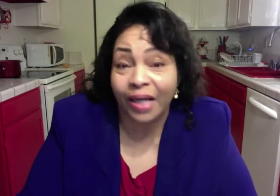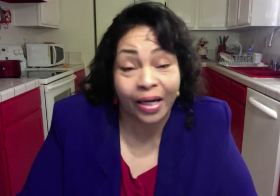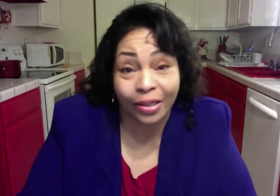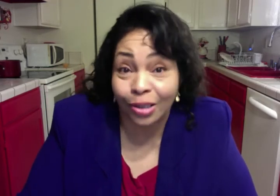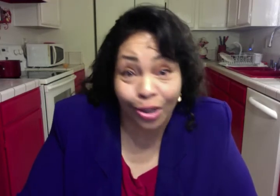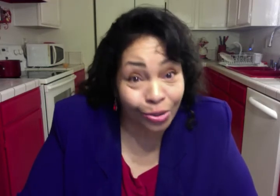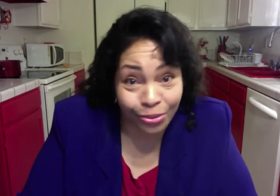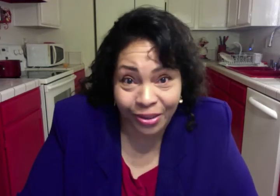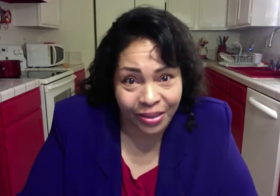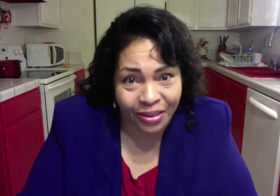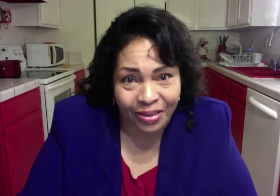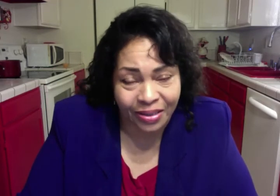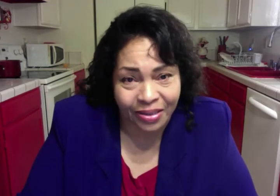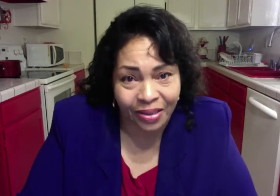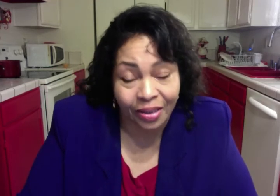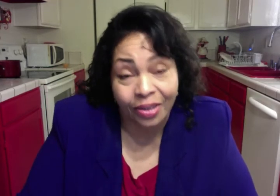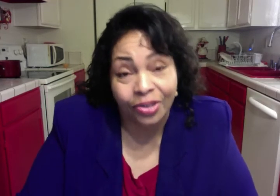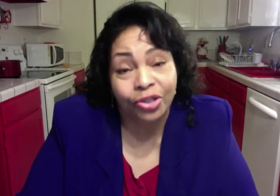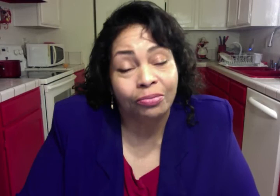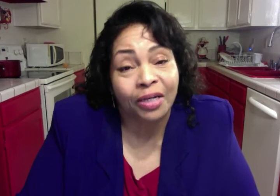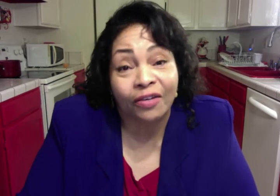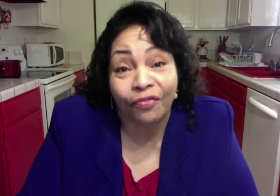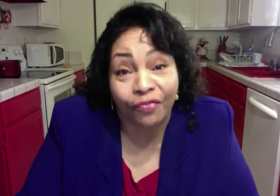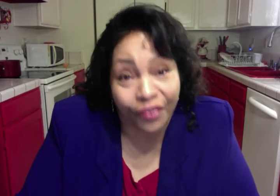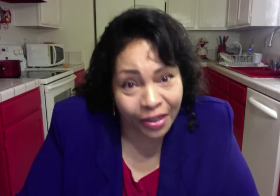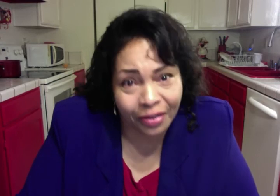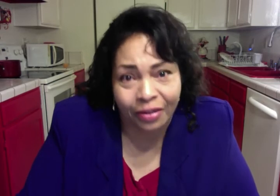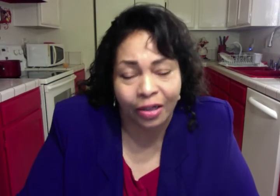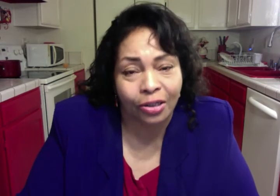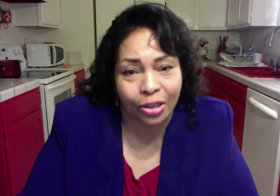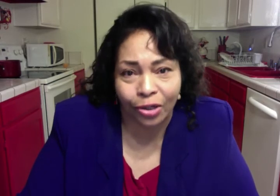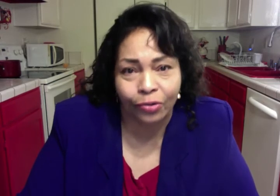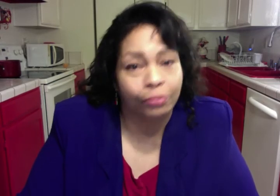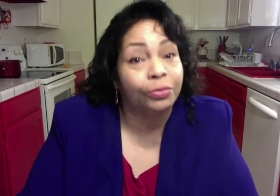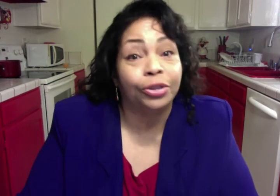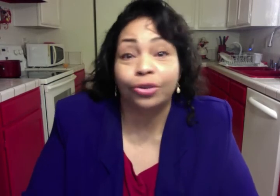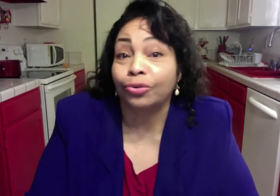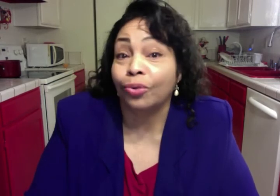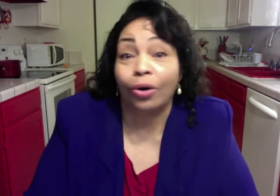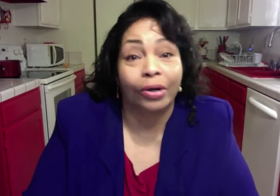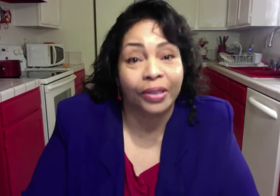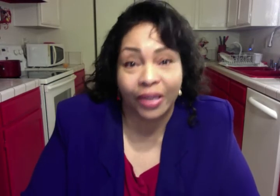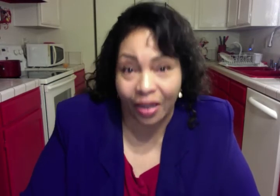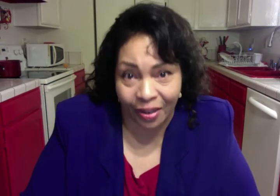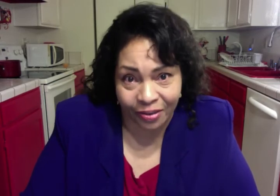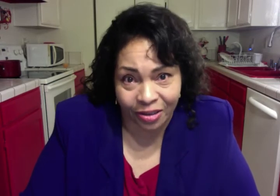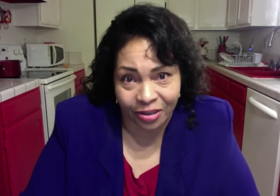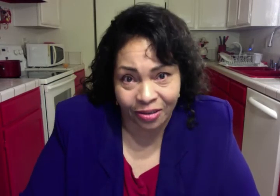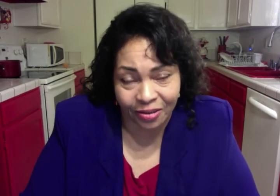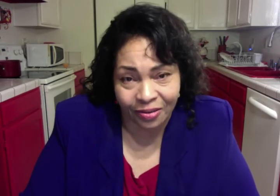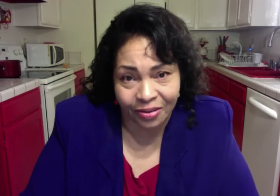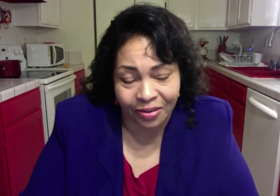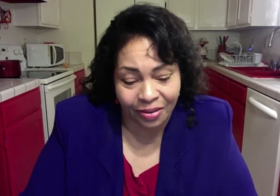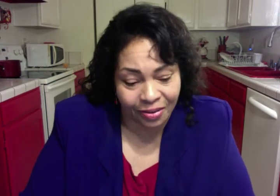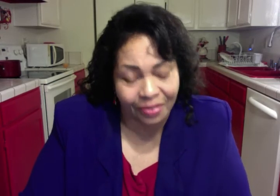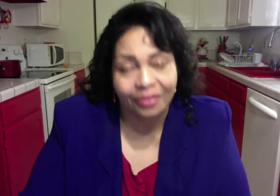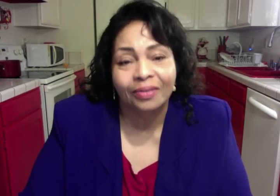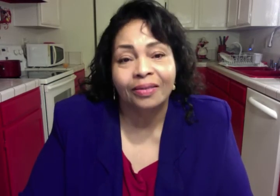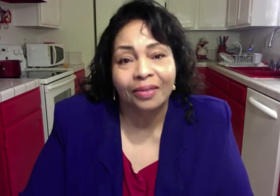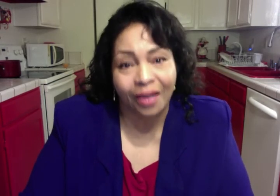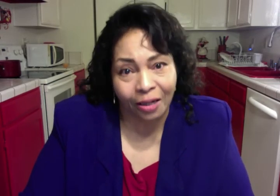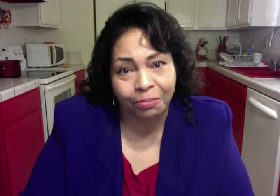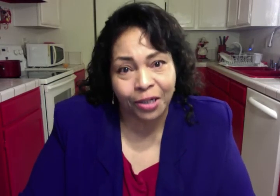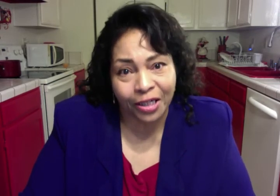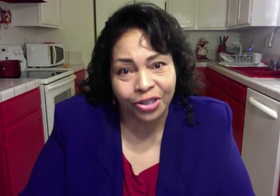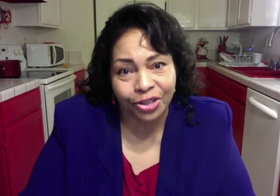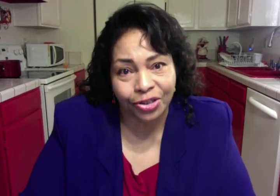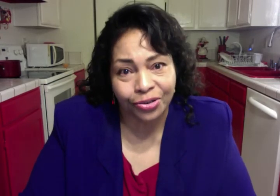not alone in this You may feel alone But you are not God bless you not